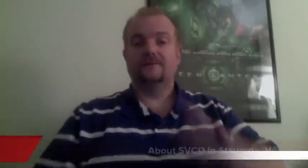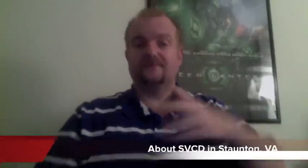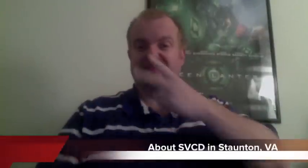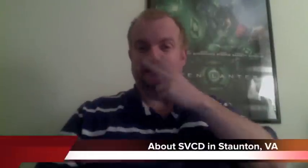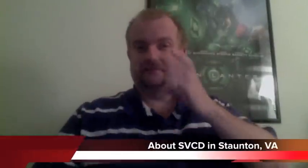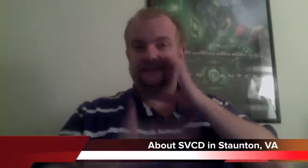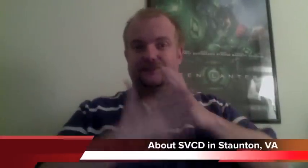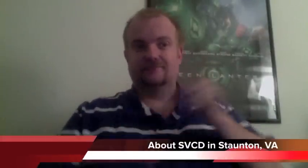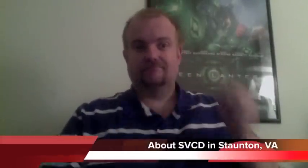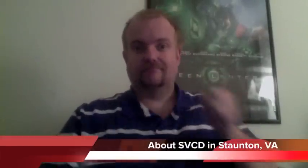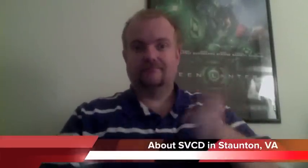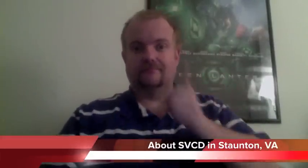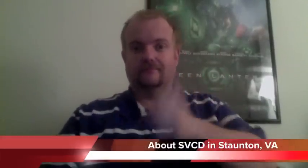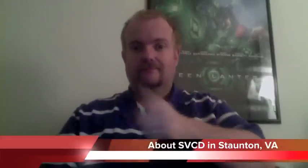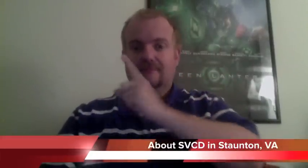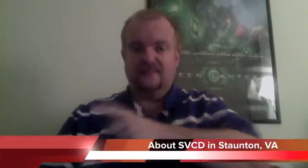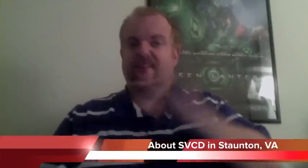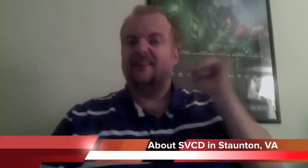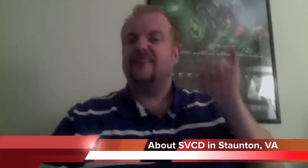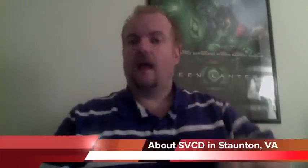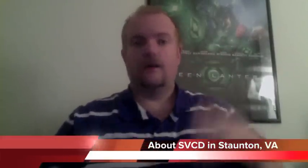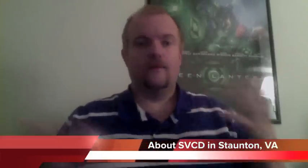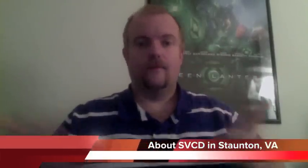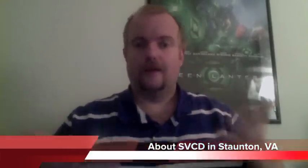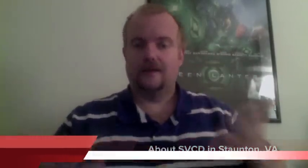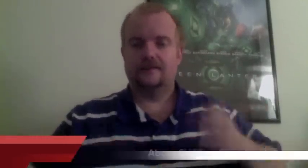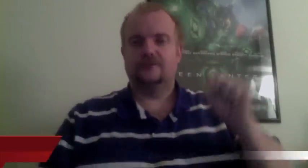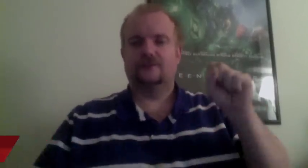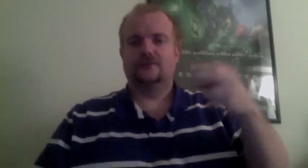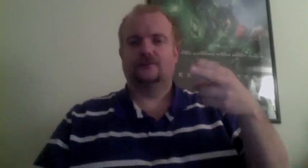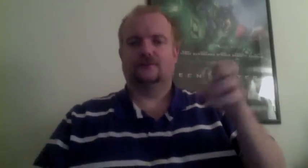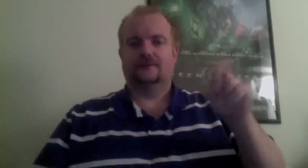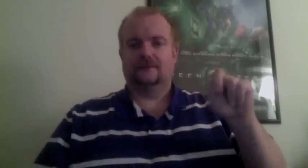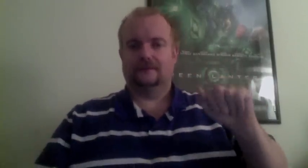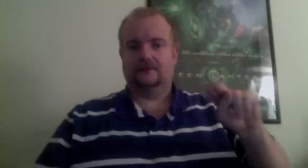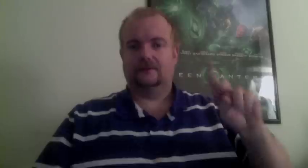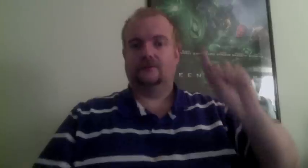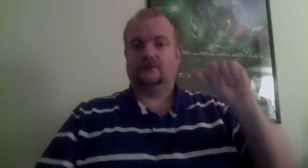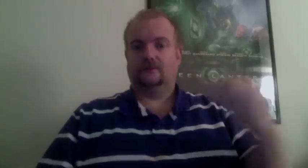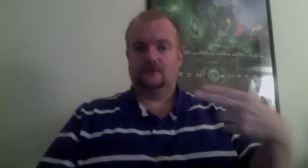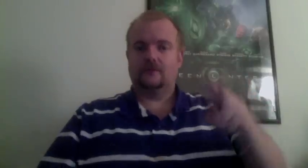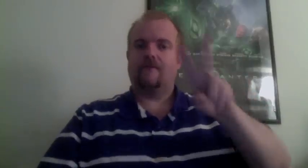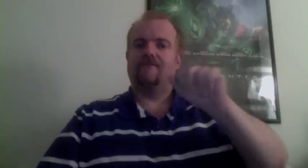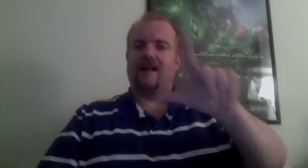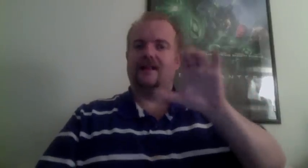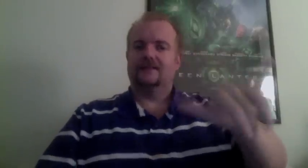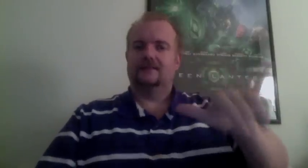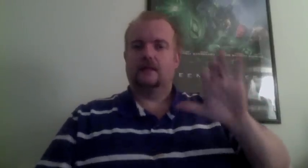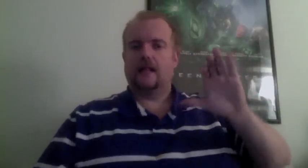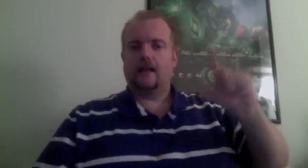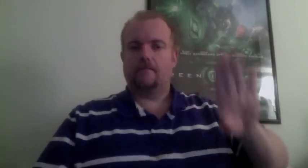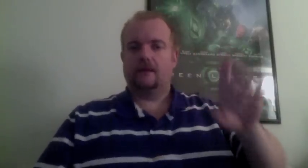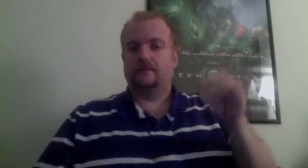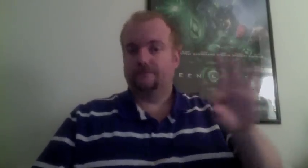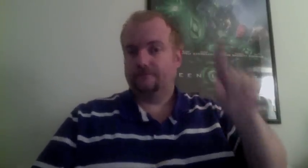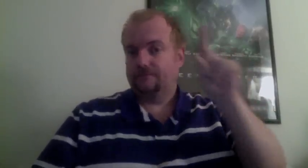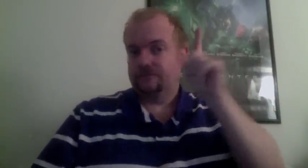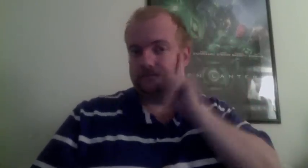And because you cook without the shell, you can add seasoning and ingredients before you boil. Now you can even hard-boil healthy eggs from a carton.